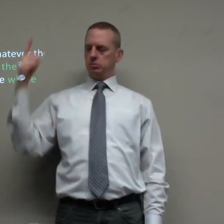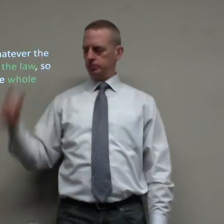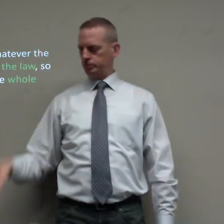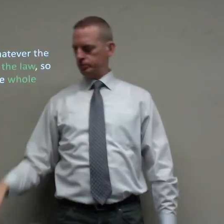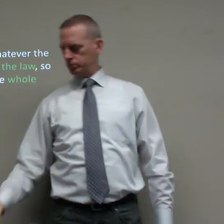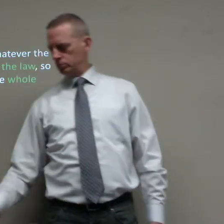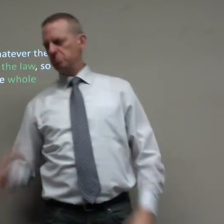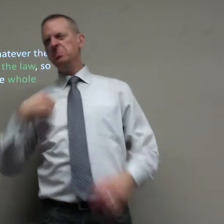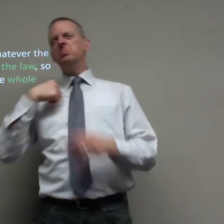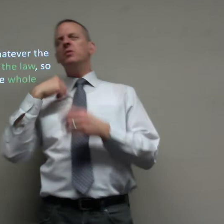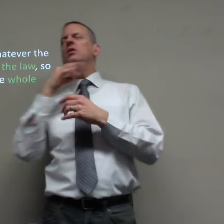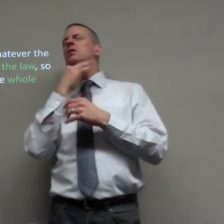to practice